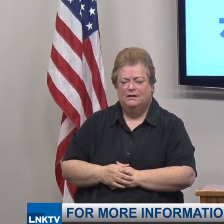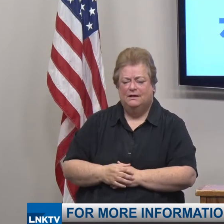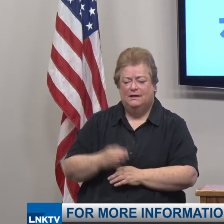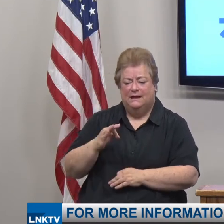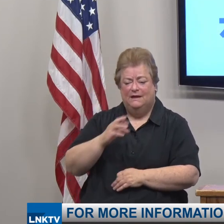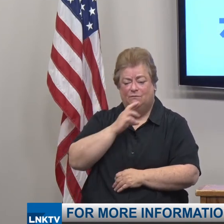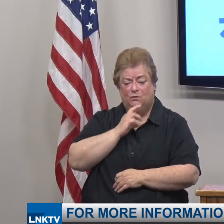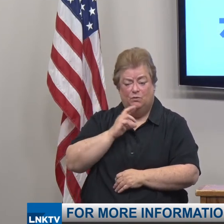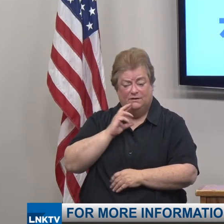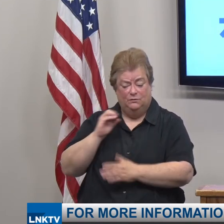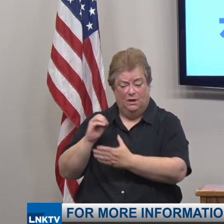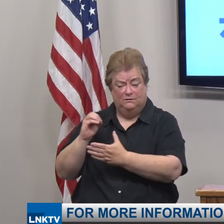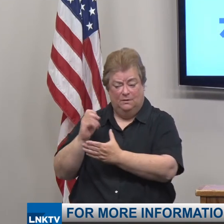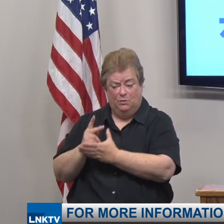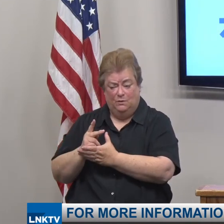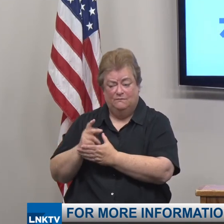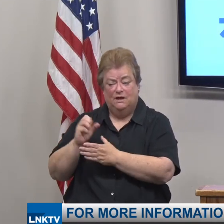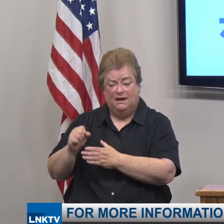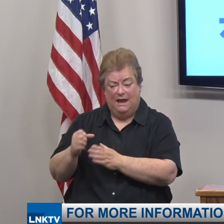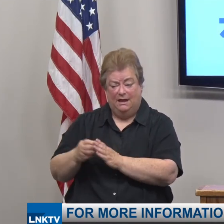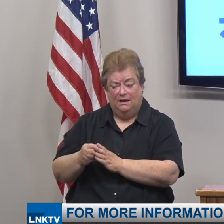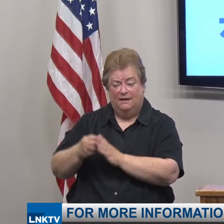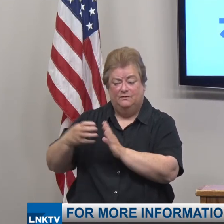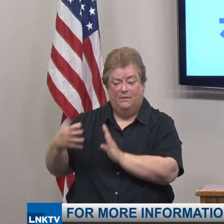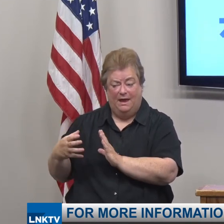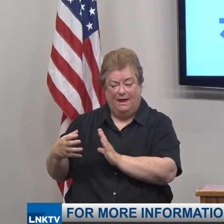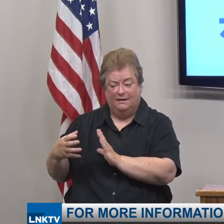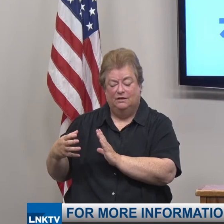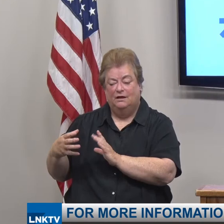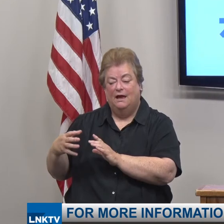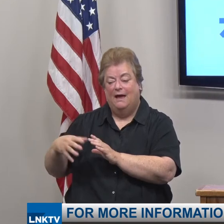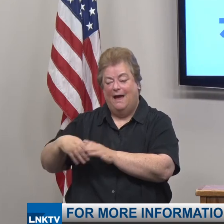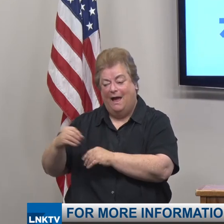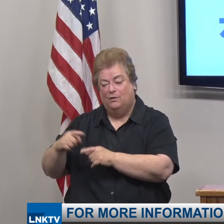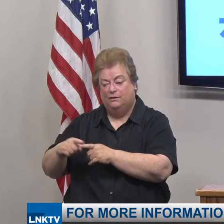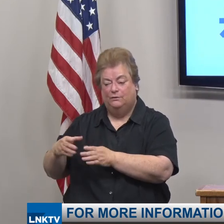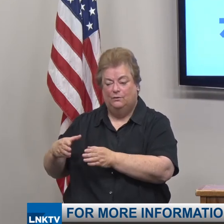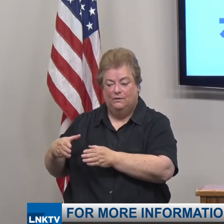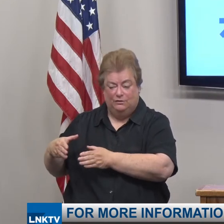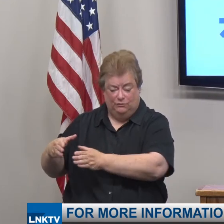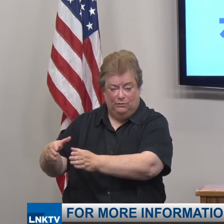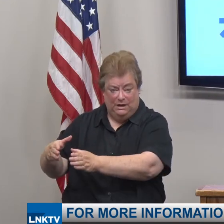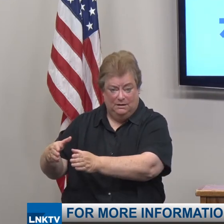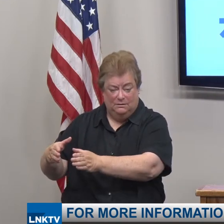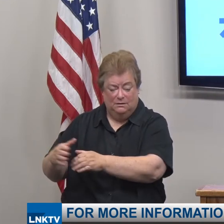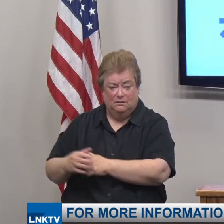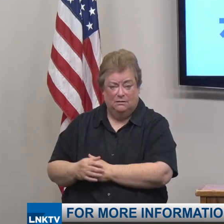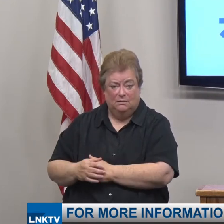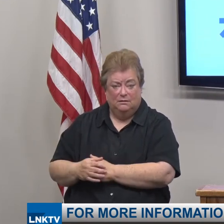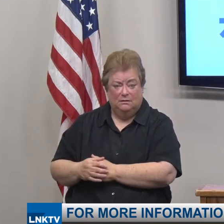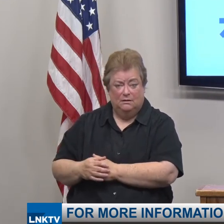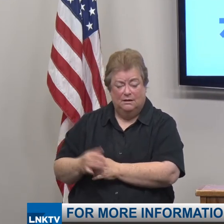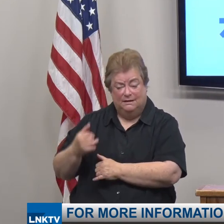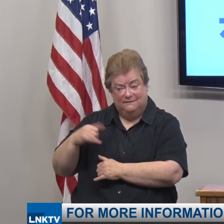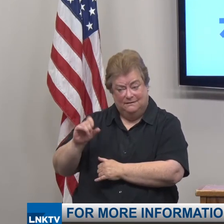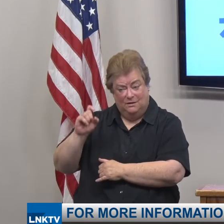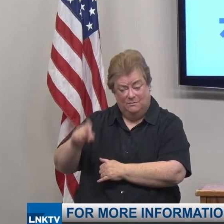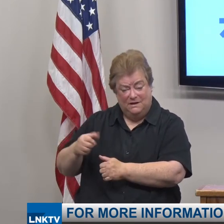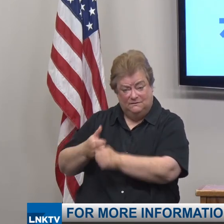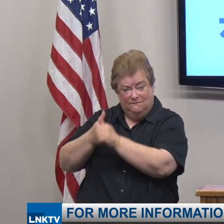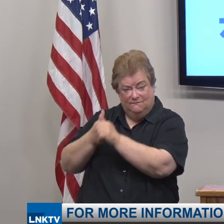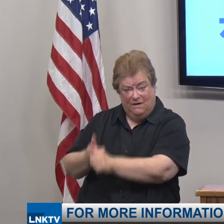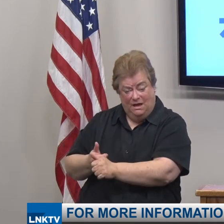restaurant is approved and they can expand into the sidewalk or even the street, would they still have to abide